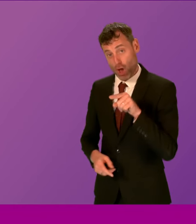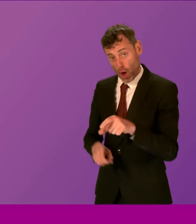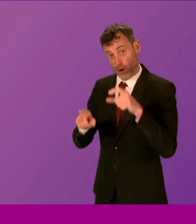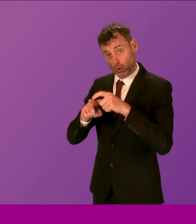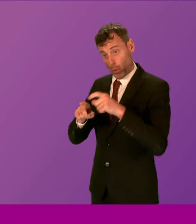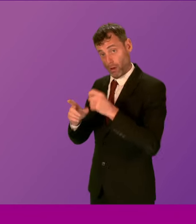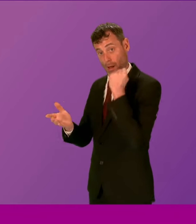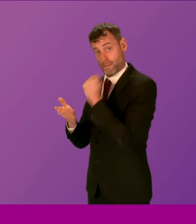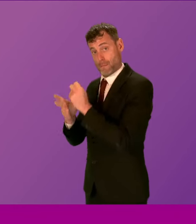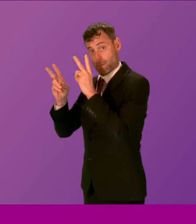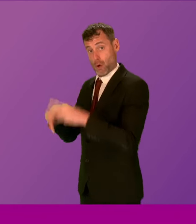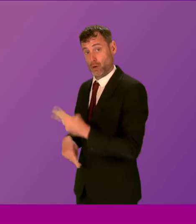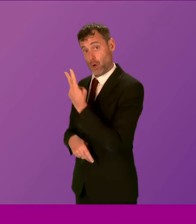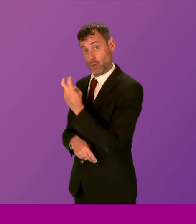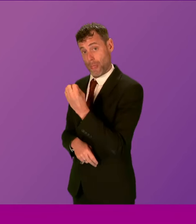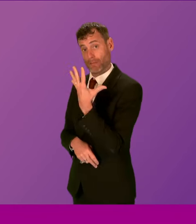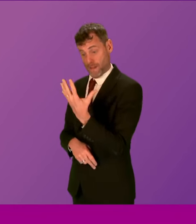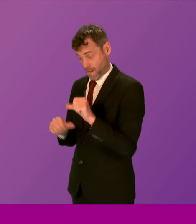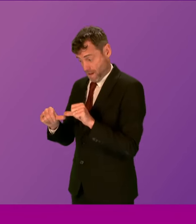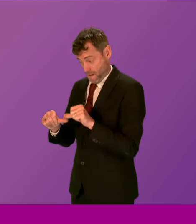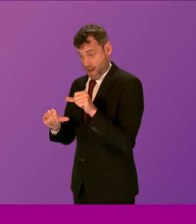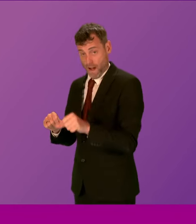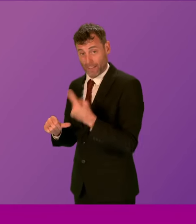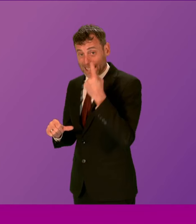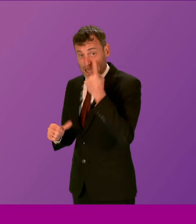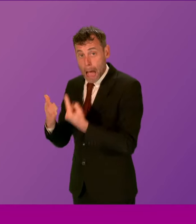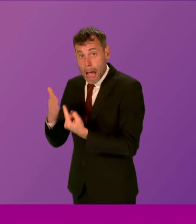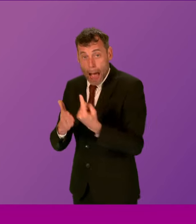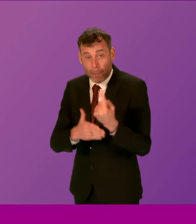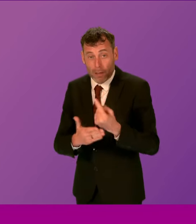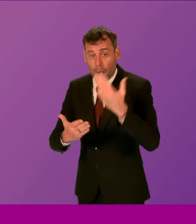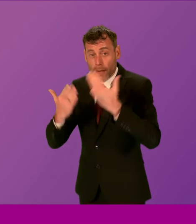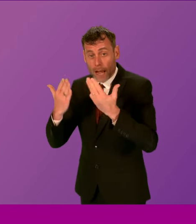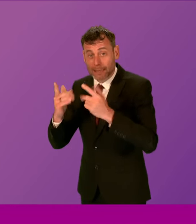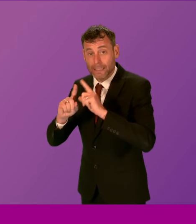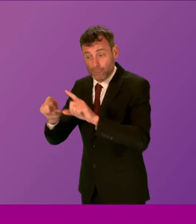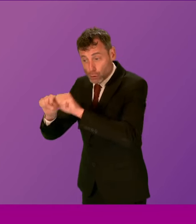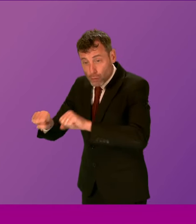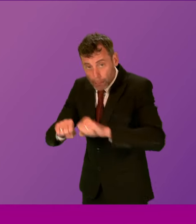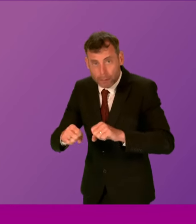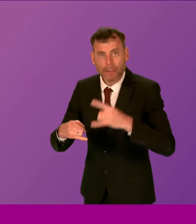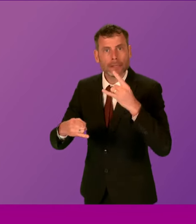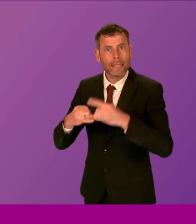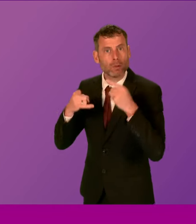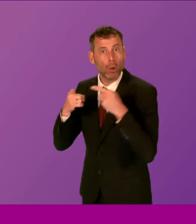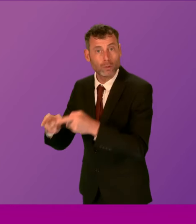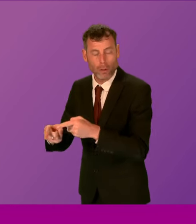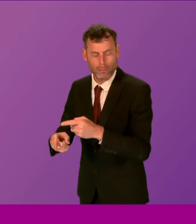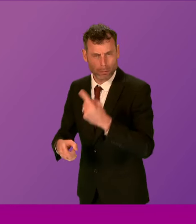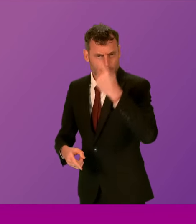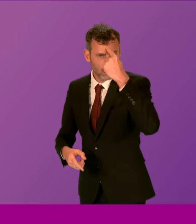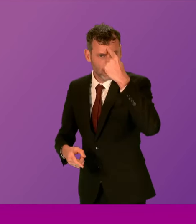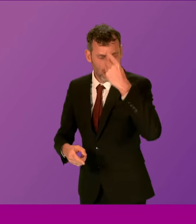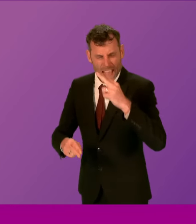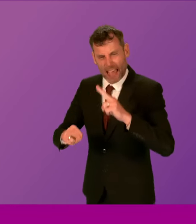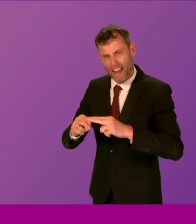Ian Packer committed 19 rapes, sexual offences or assaults. Victims who could have been protected if Ian